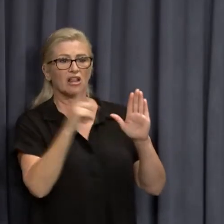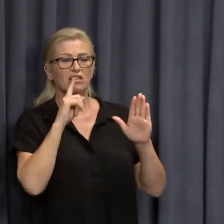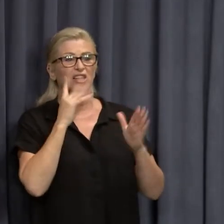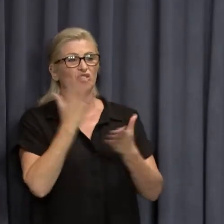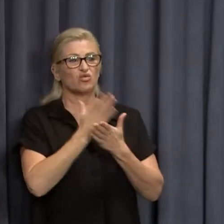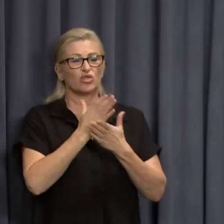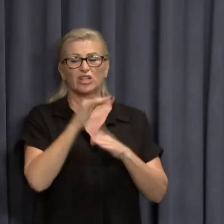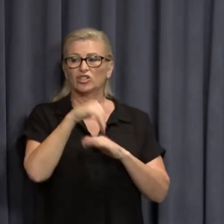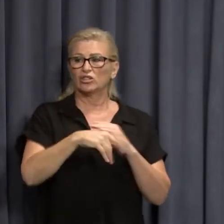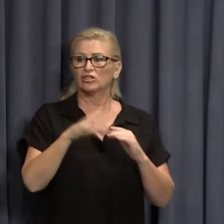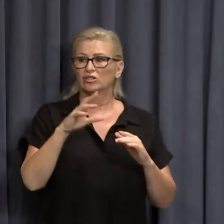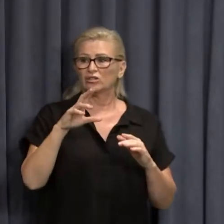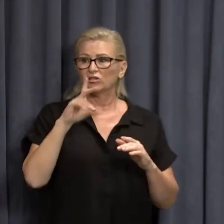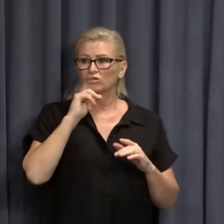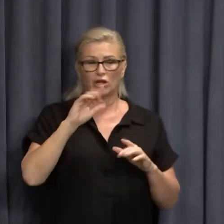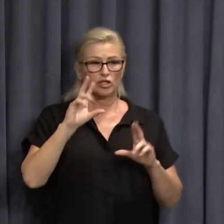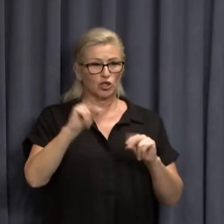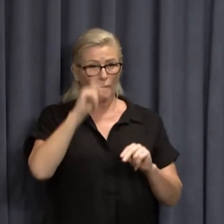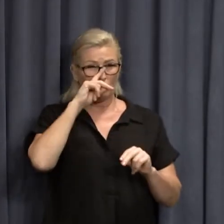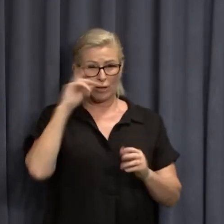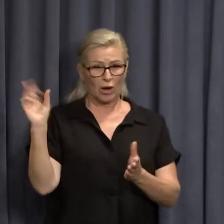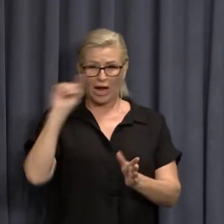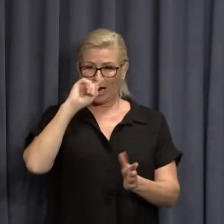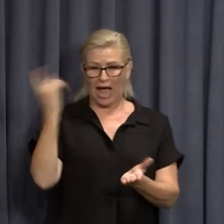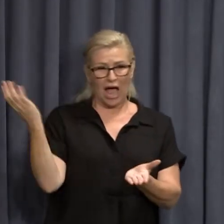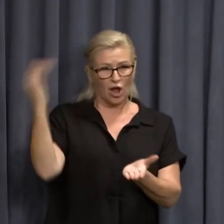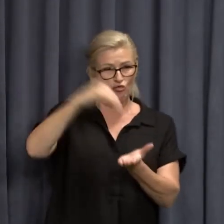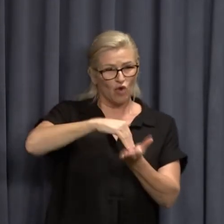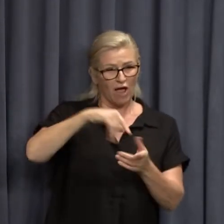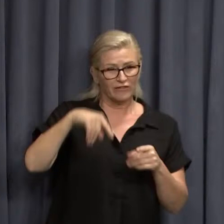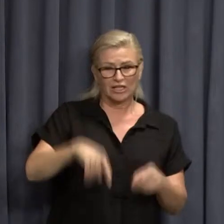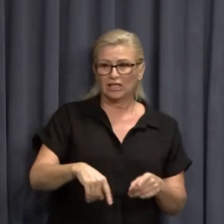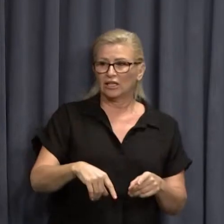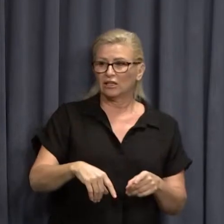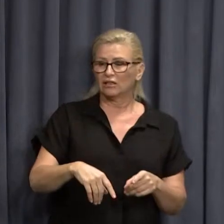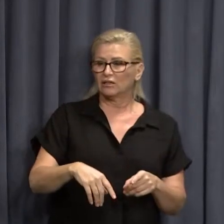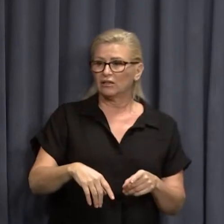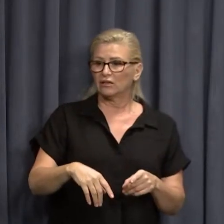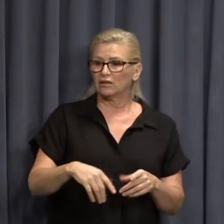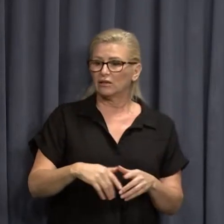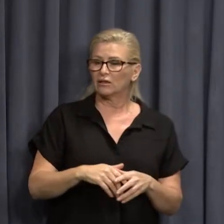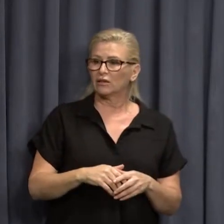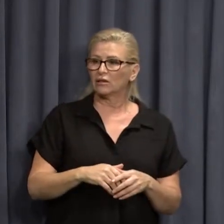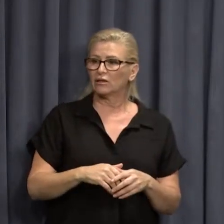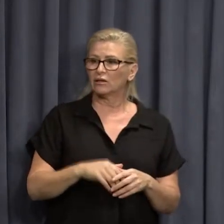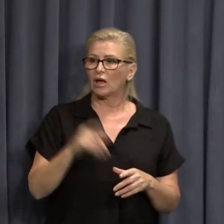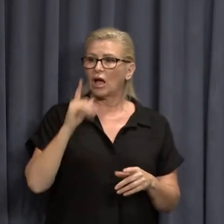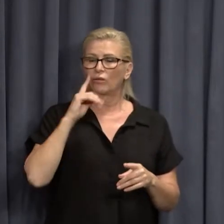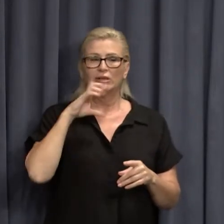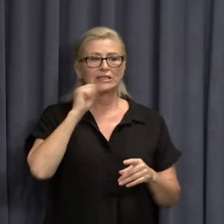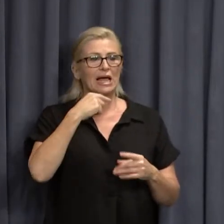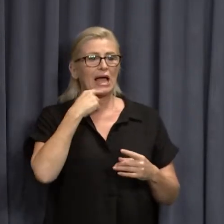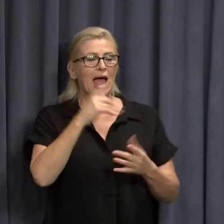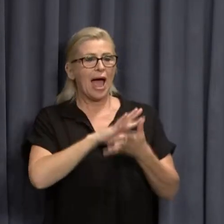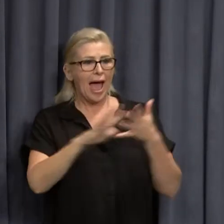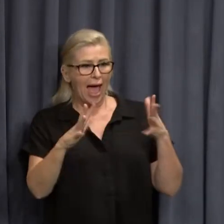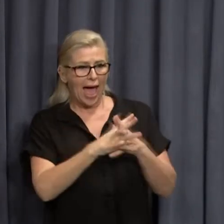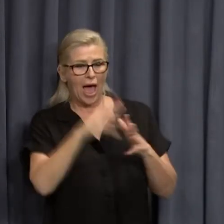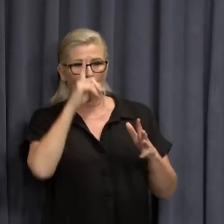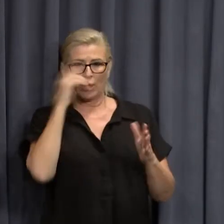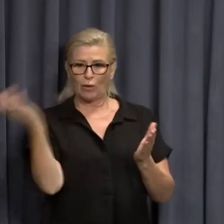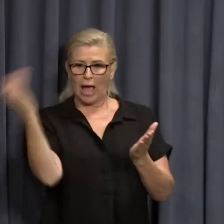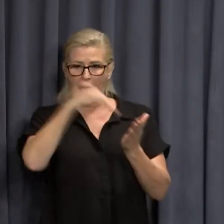terms of getting stuff in at all? And is yesterday sort of lining the restrictions of how people can come in?